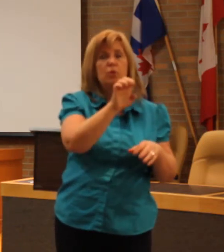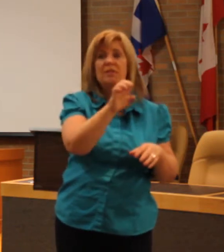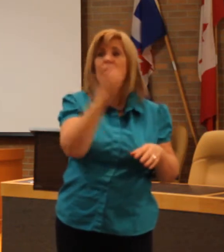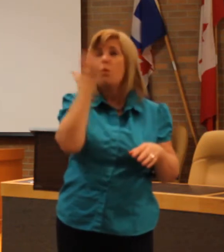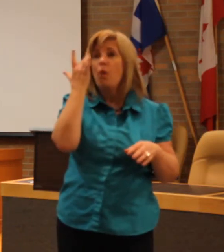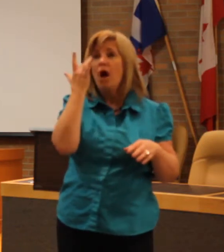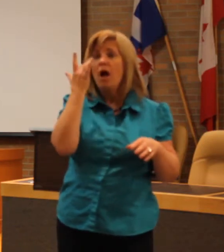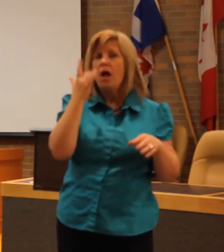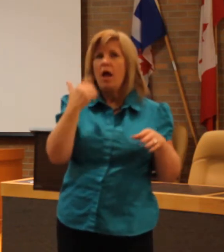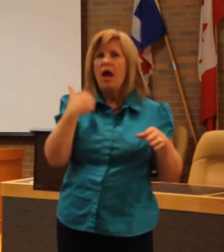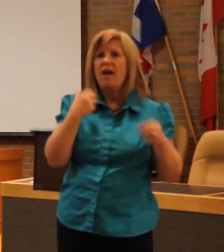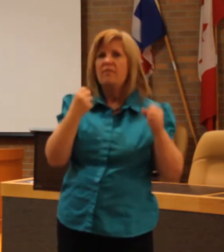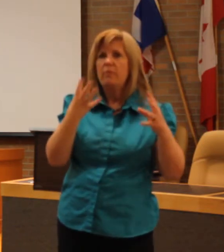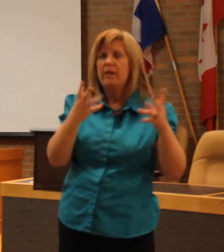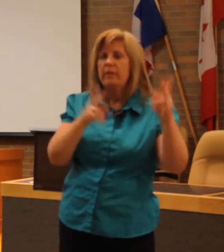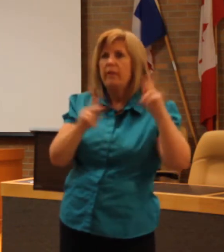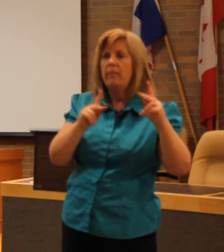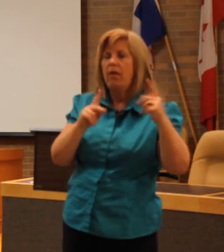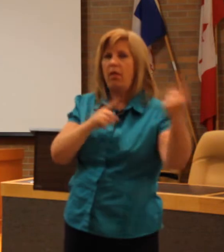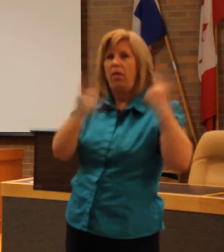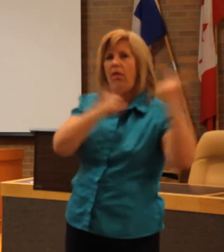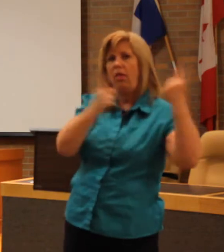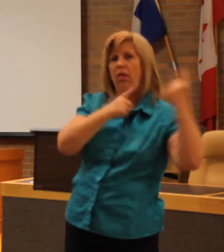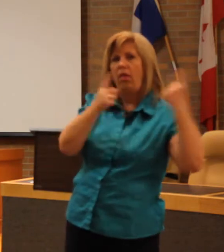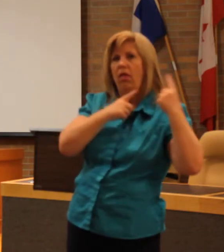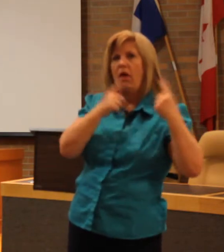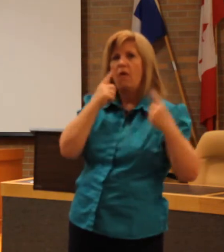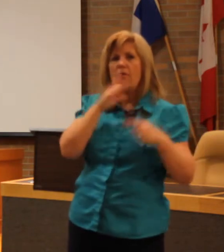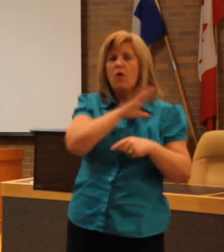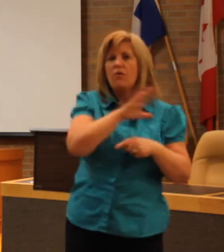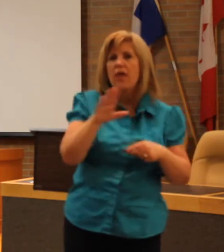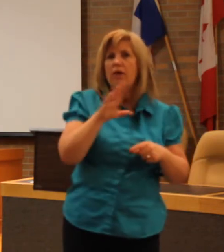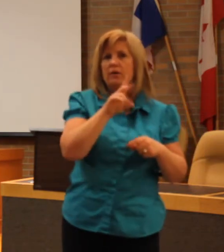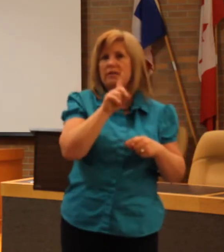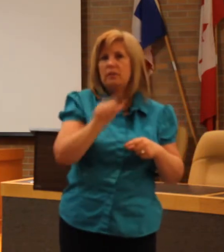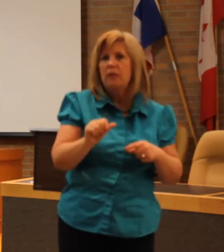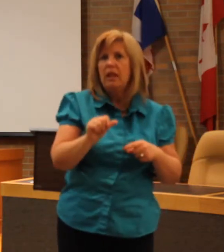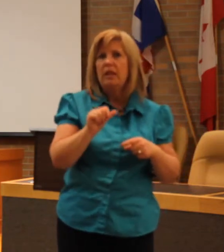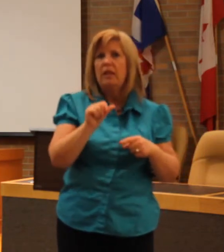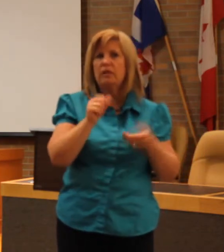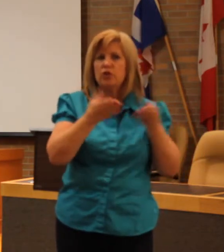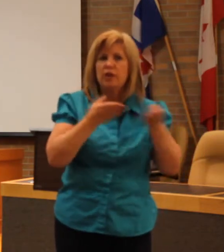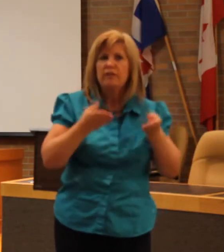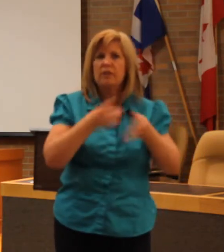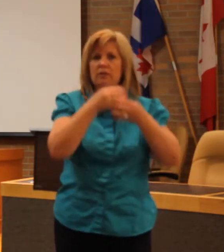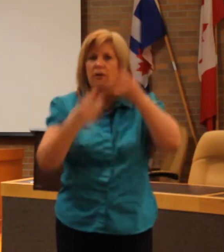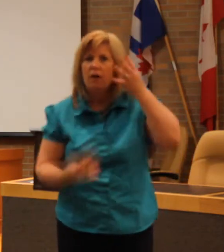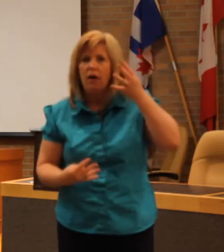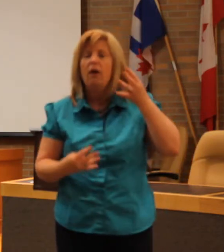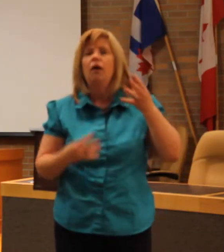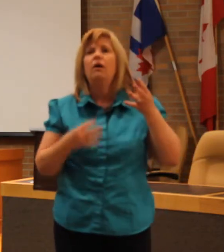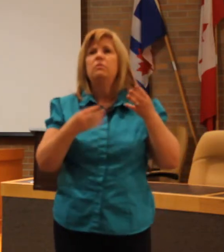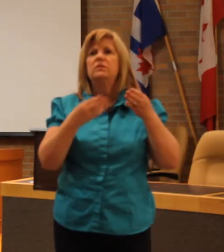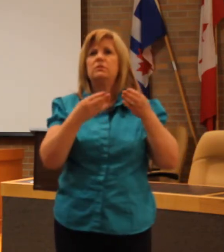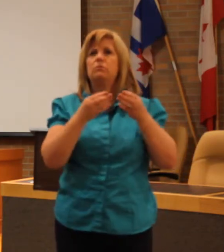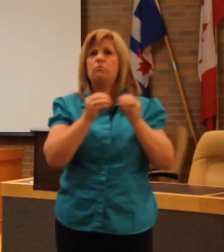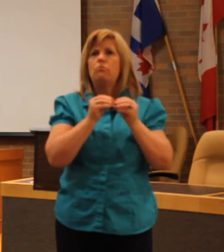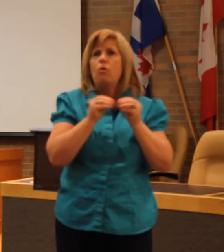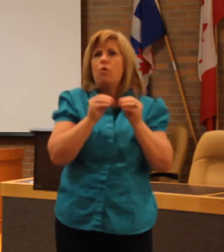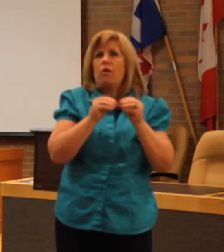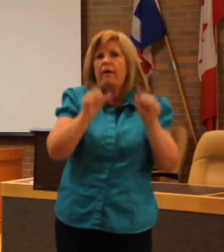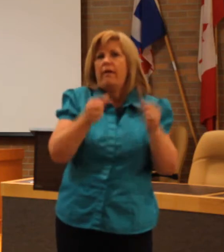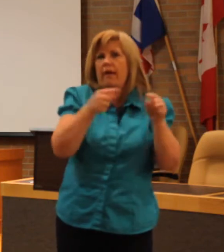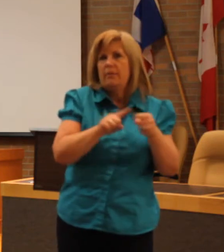into their lives due to the needs that they have because of their disability. But I know that we are here to focus